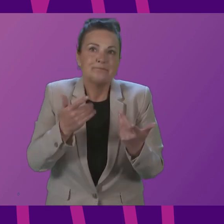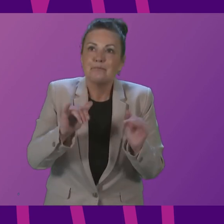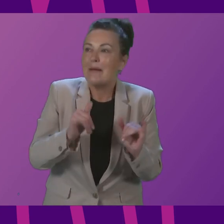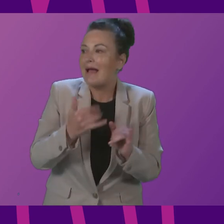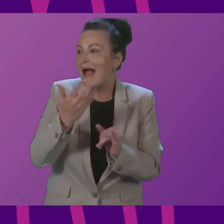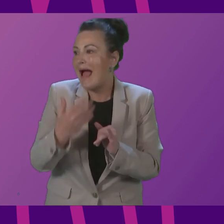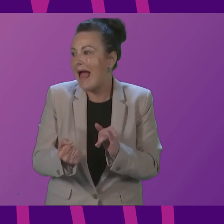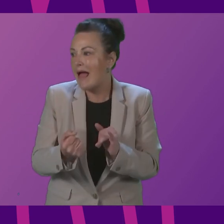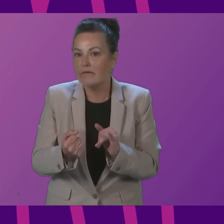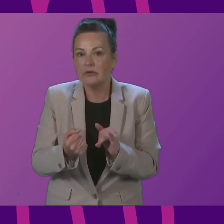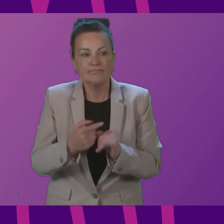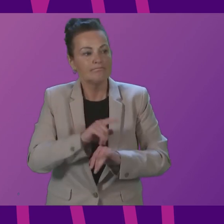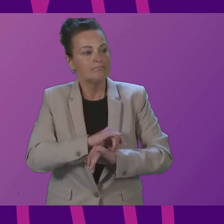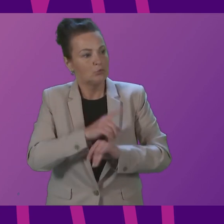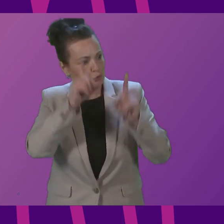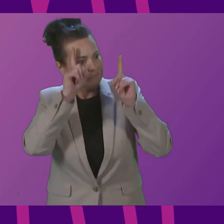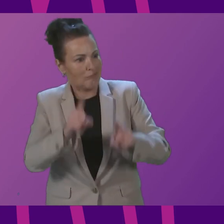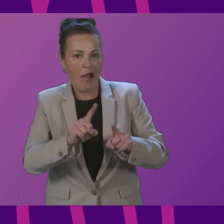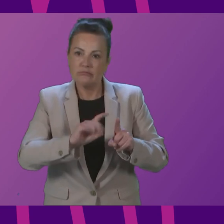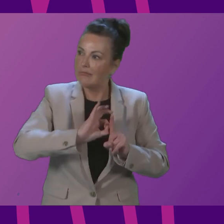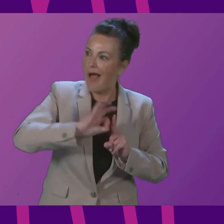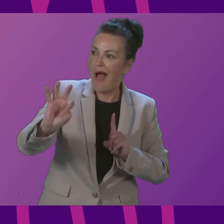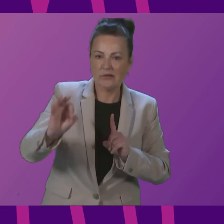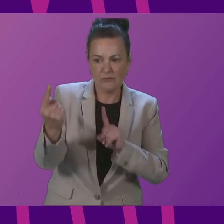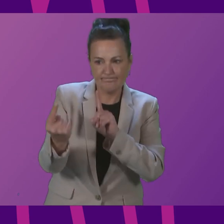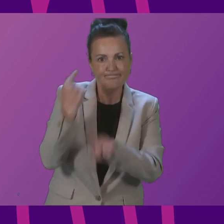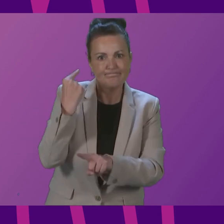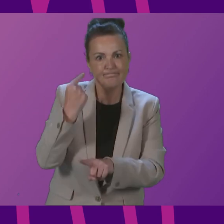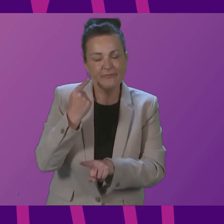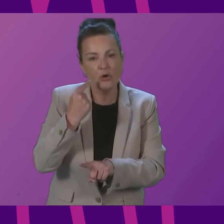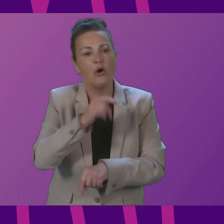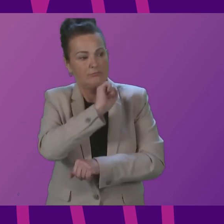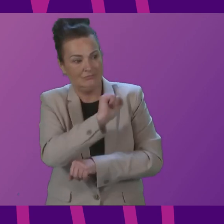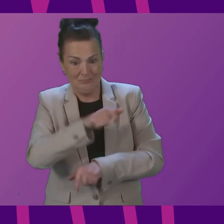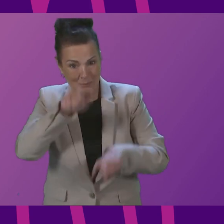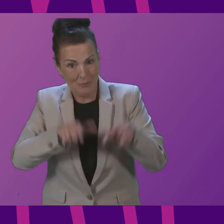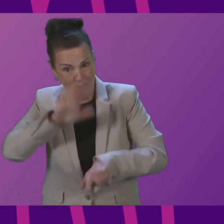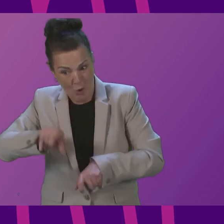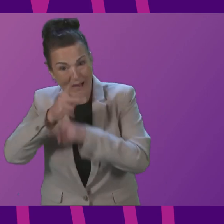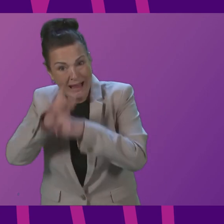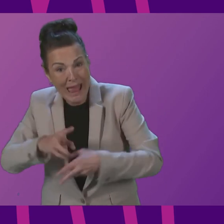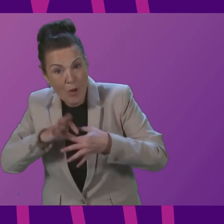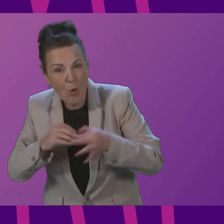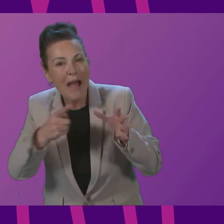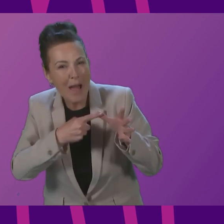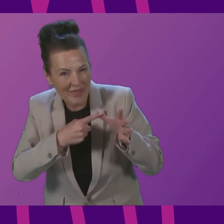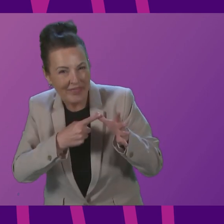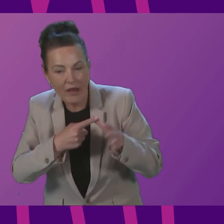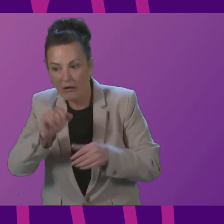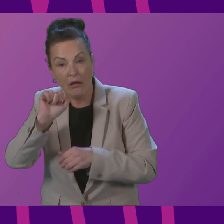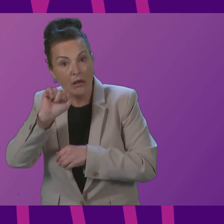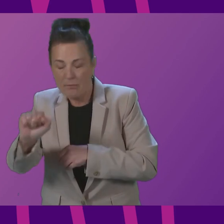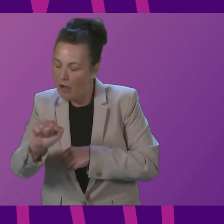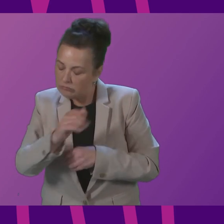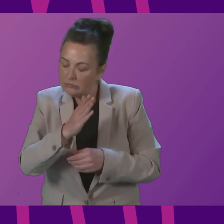a prohibition on applications from Fornethy survivors it is that each individual case will be assessed on its merits